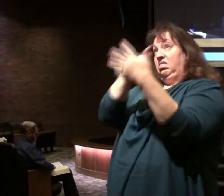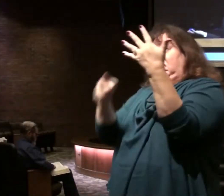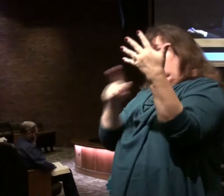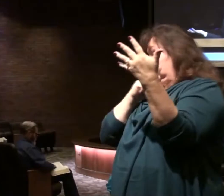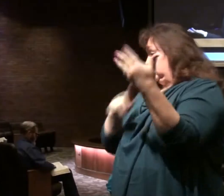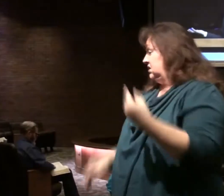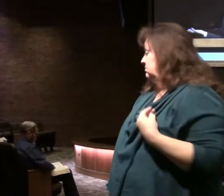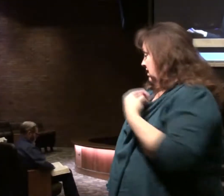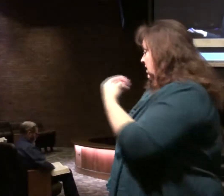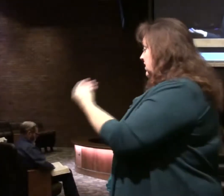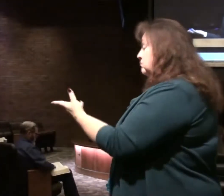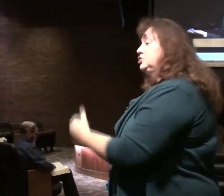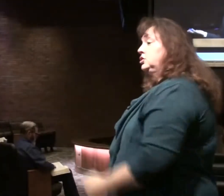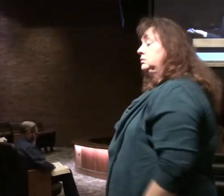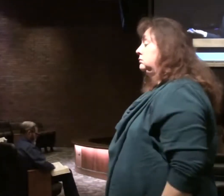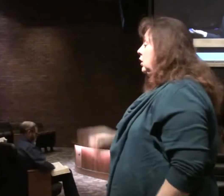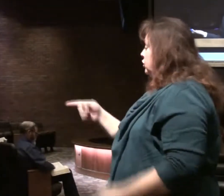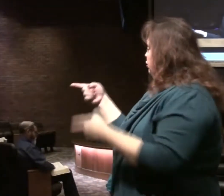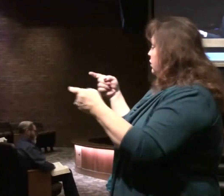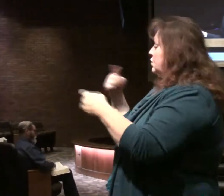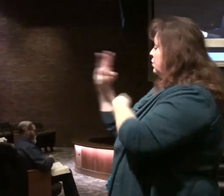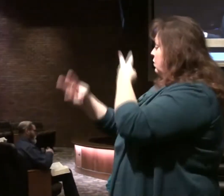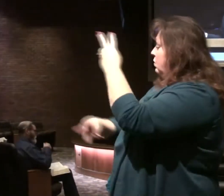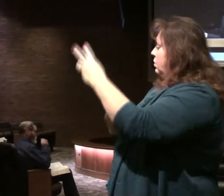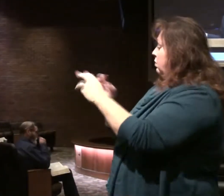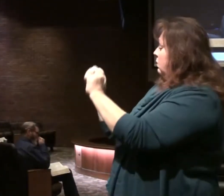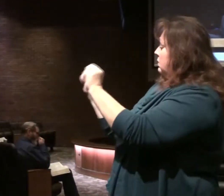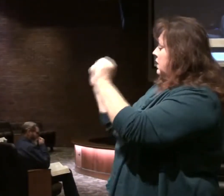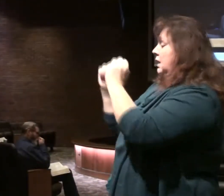kingdoms. You can rule the world.